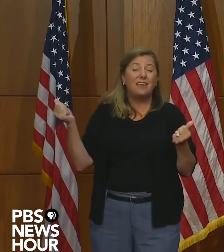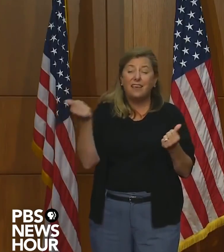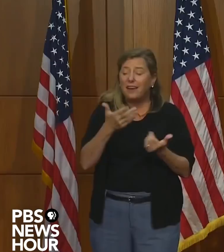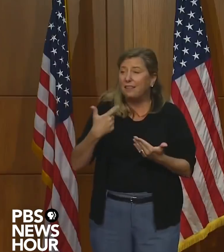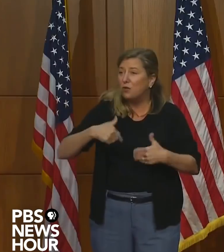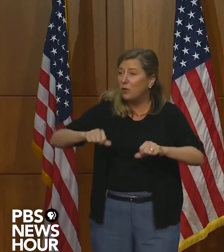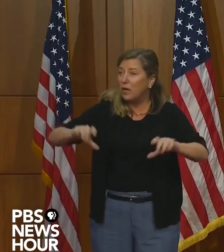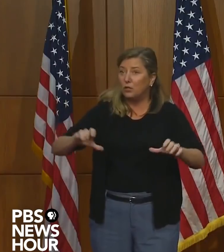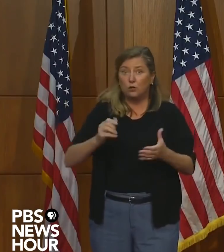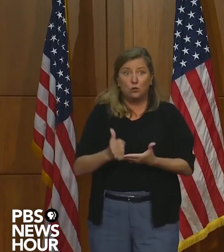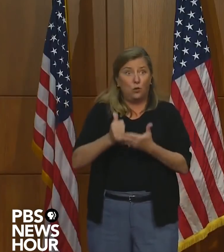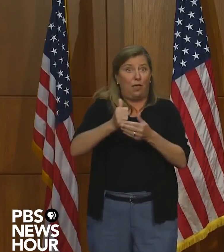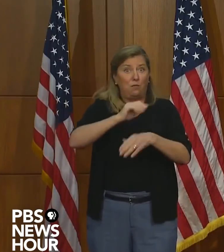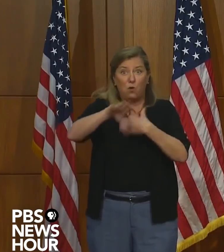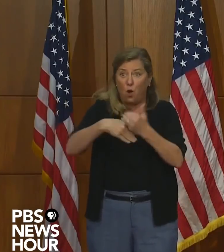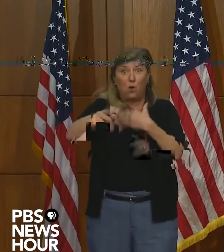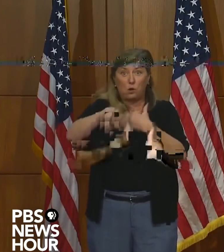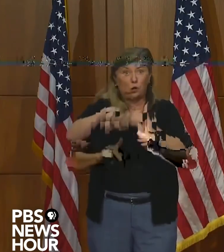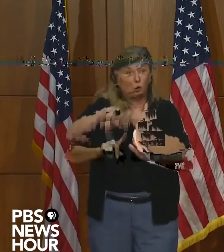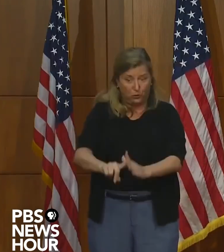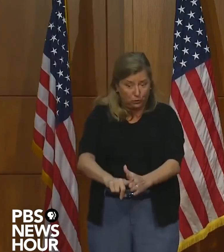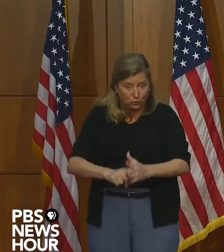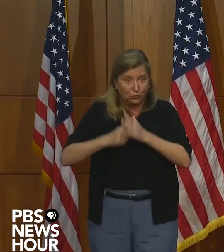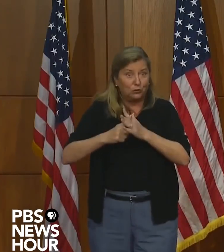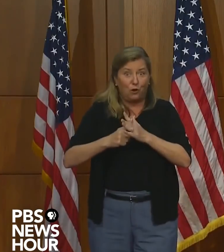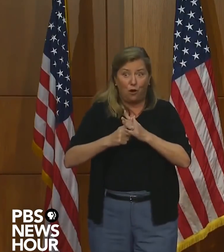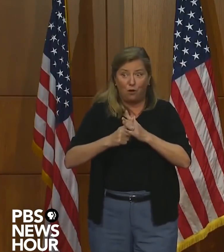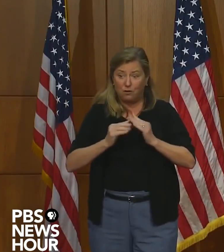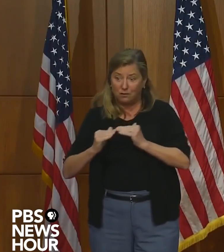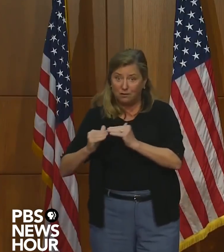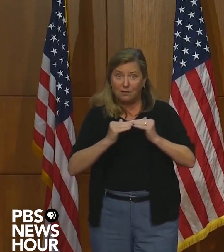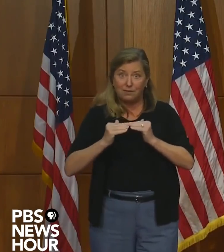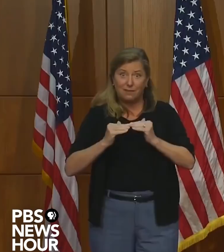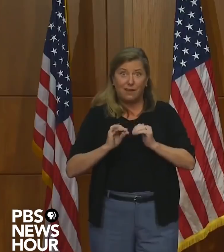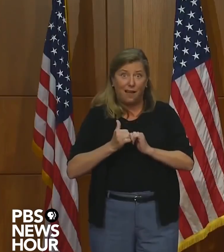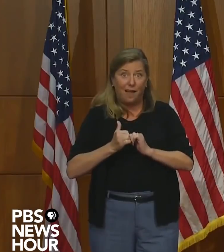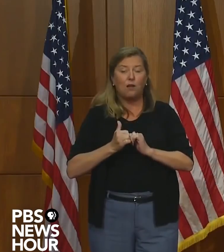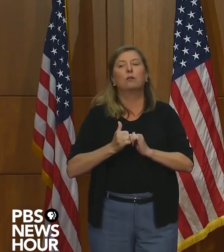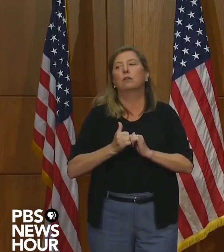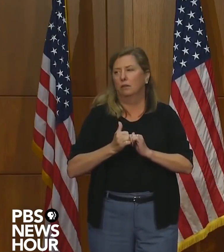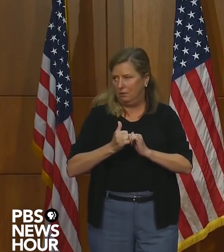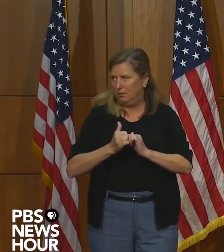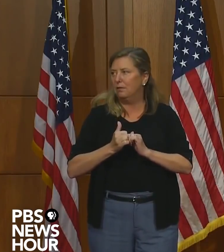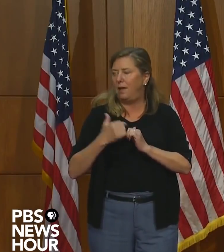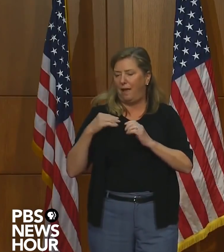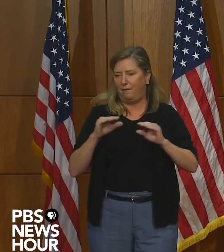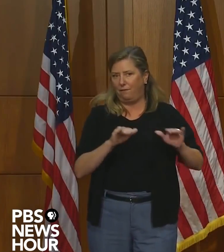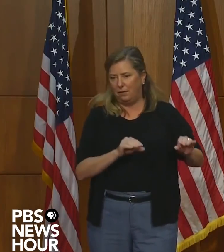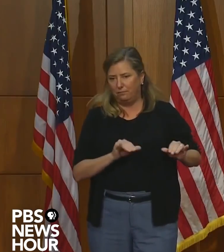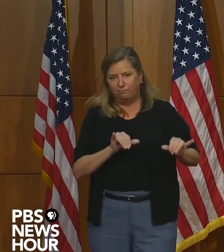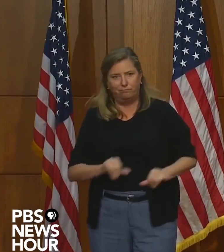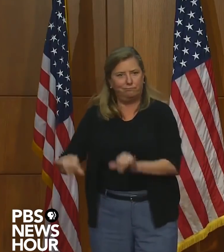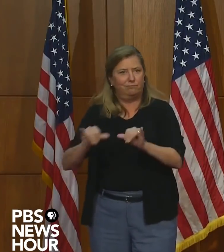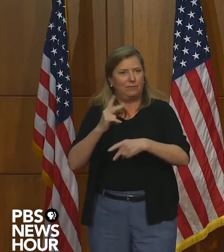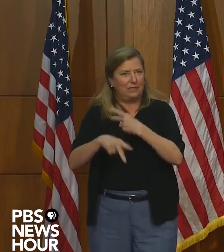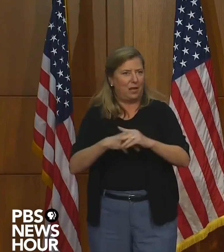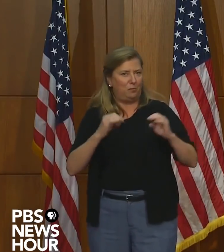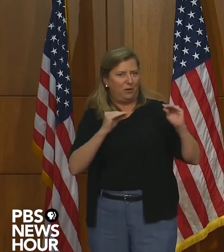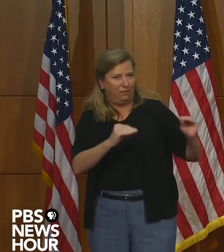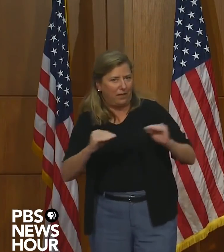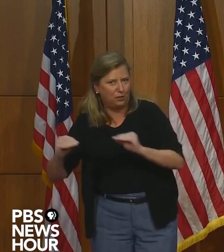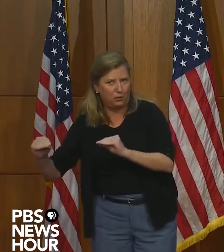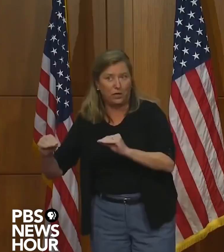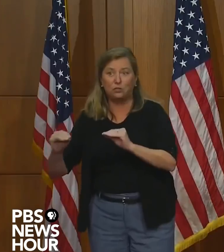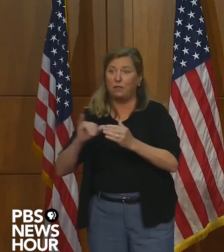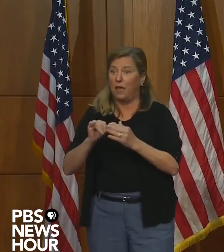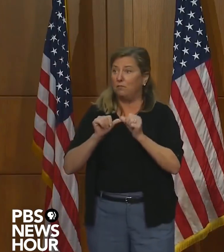help everybody, uh, start out, uh, with equality in life, it's, it's access to, to education. So we'll continue to make